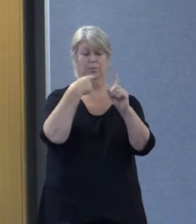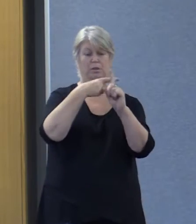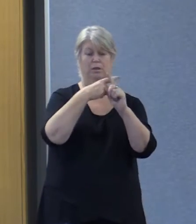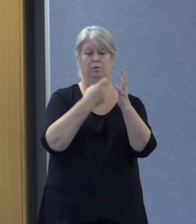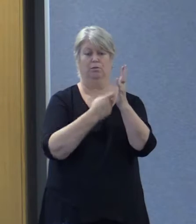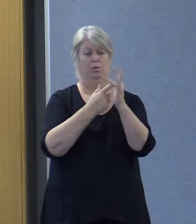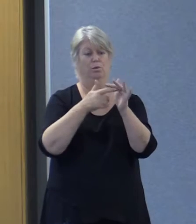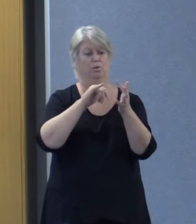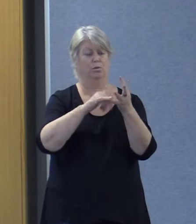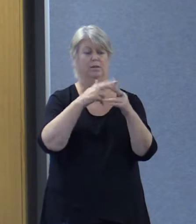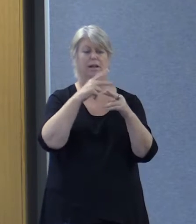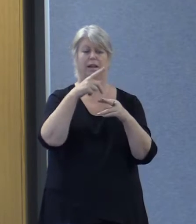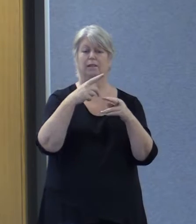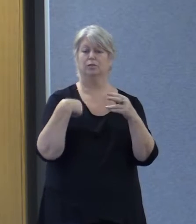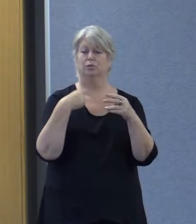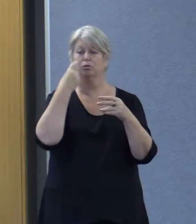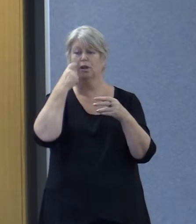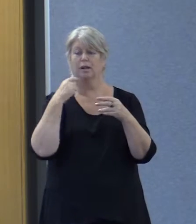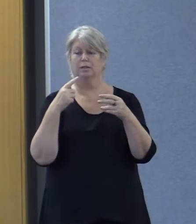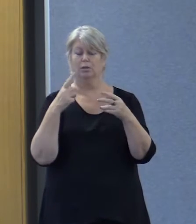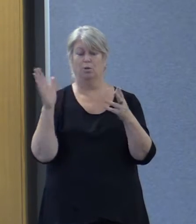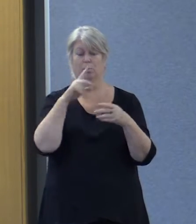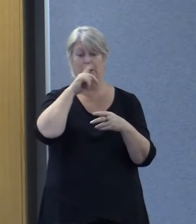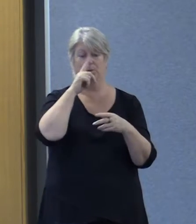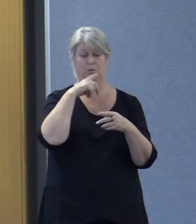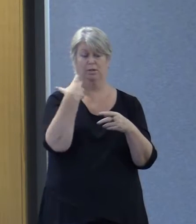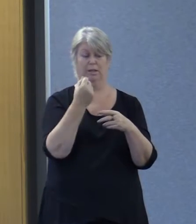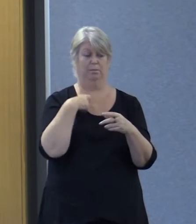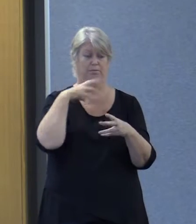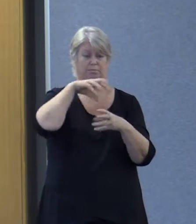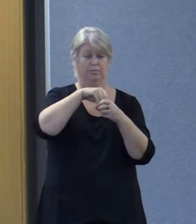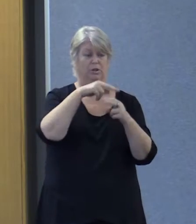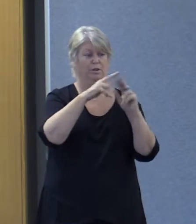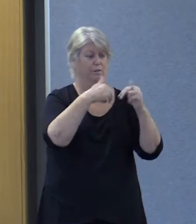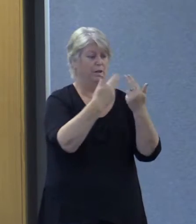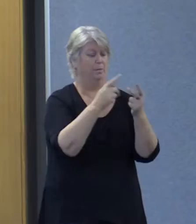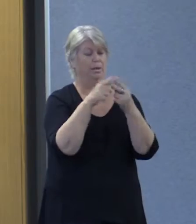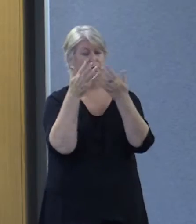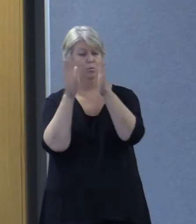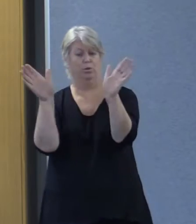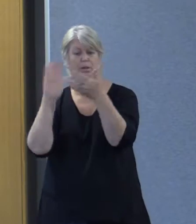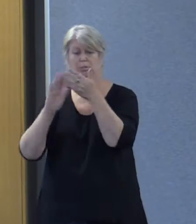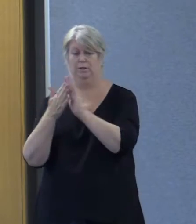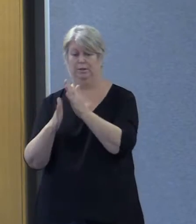roles and the contributions that all people with disability can make to family and to the broader community.